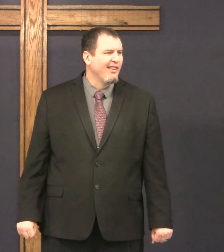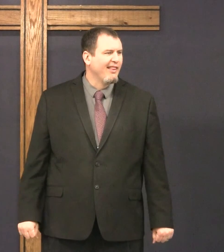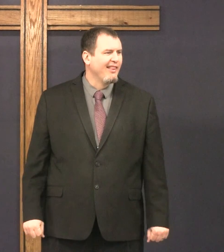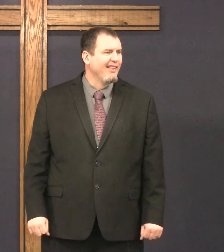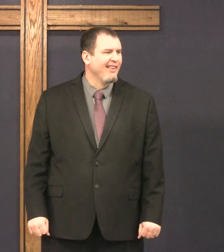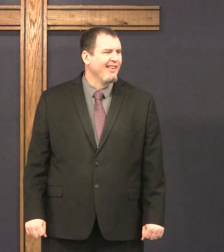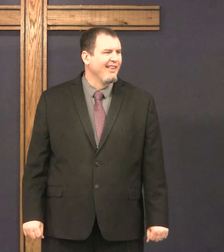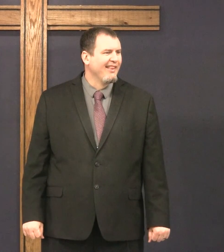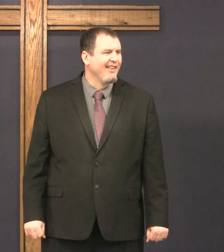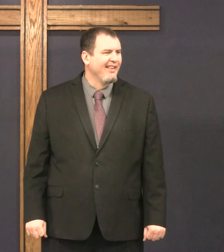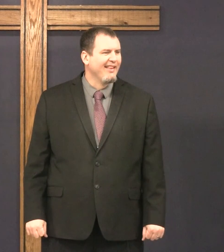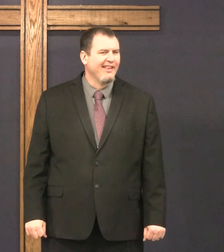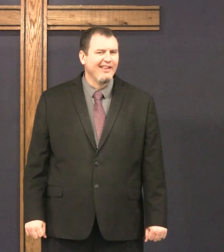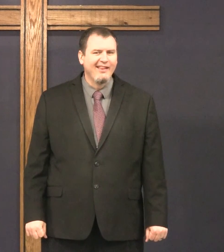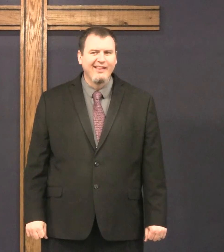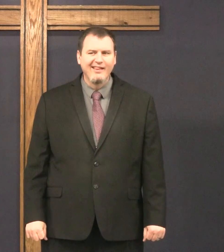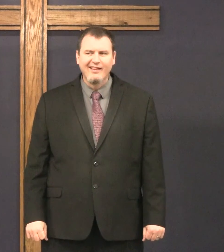It's not for people who are healthy.